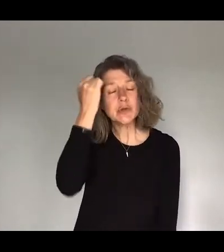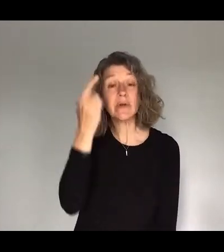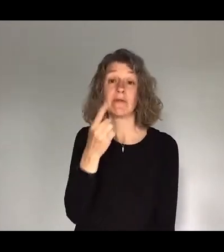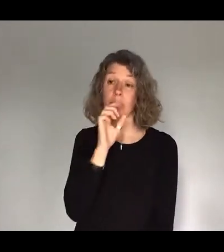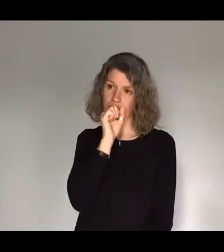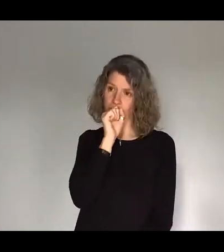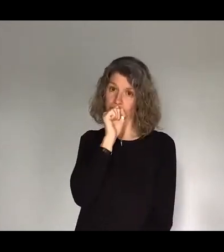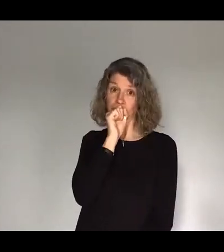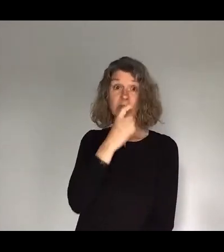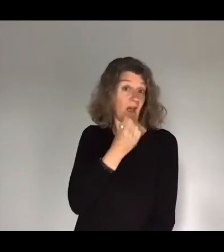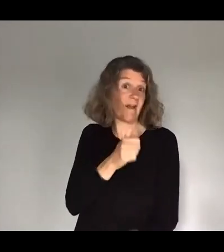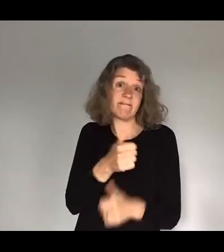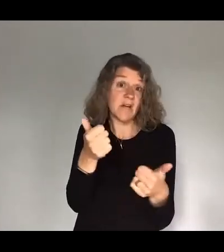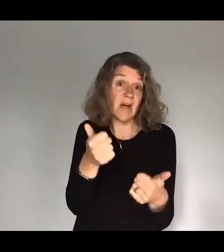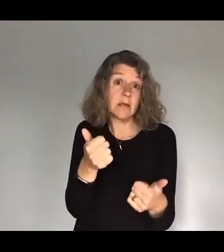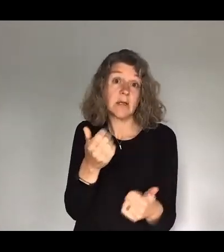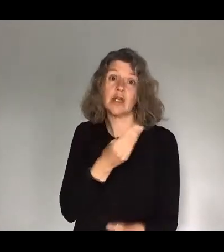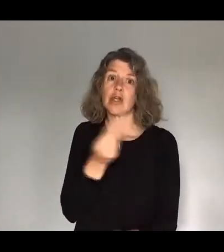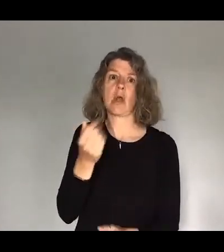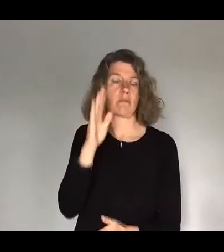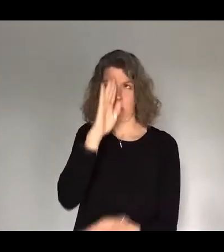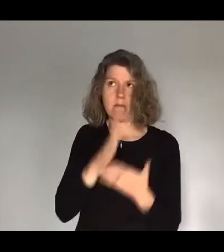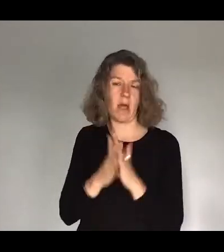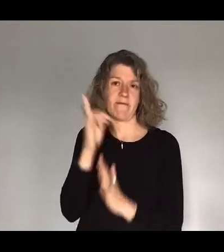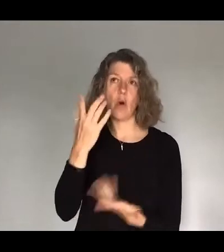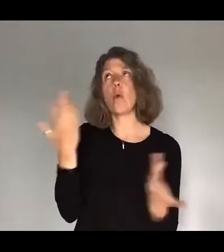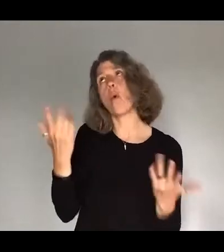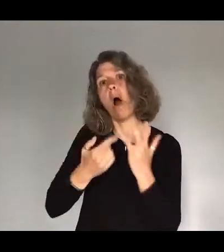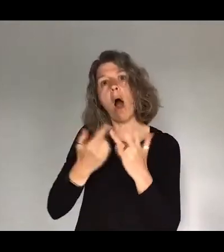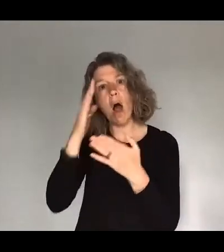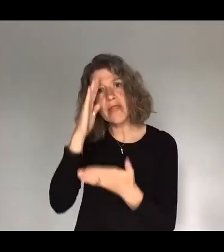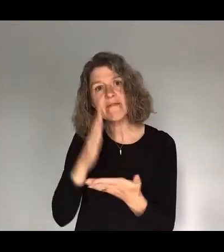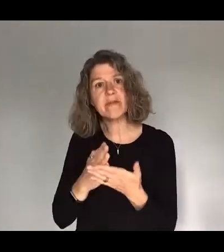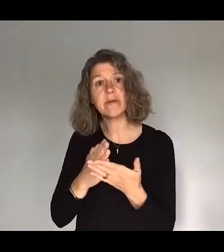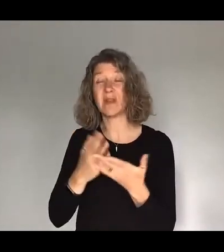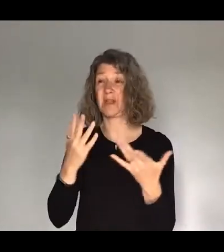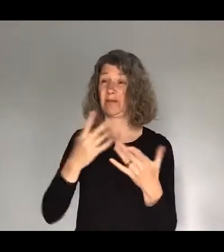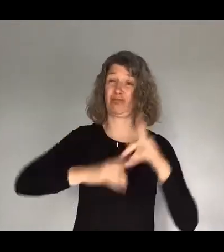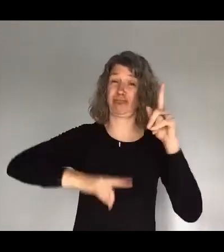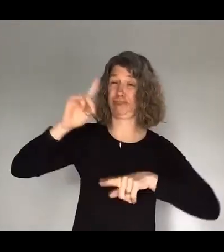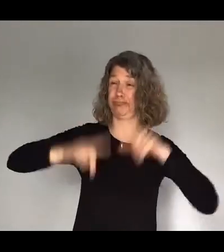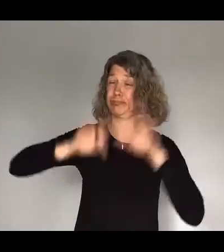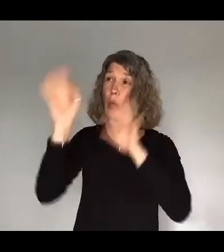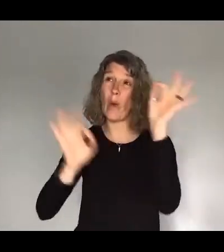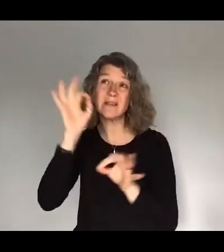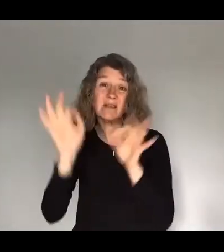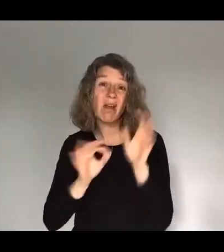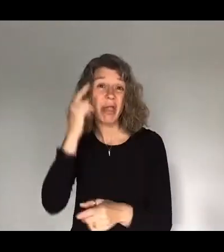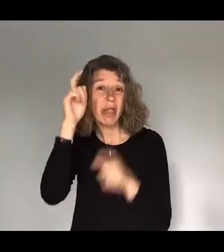Some people have been atheists. Some people have been from other faiths. It's a whole big stew of questions and thoughts, which is good, because then you